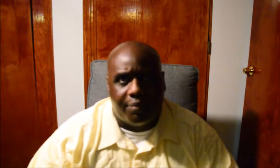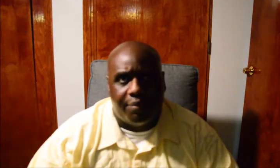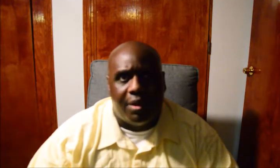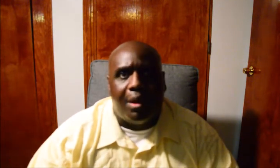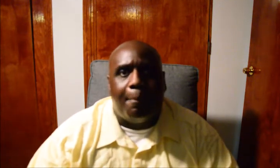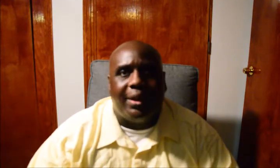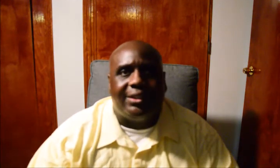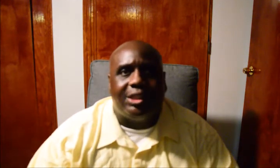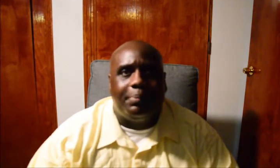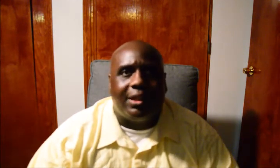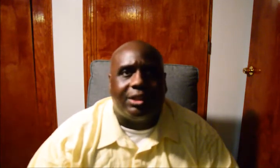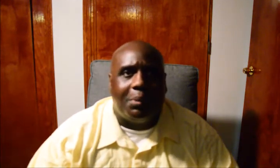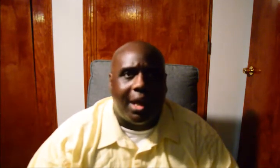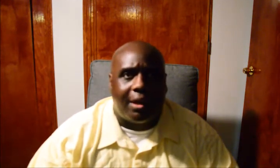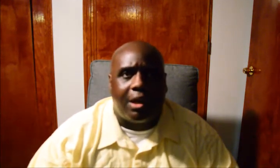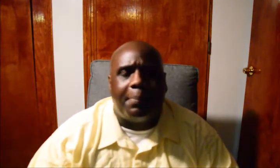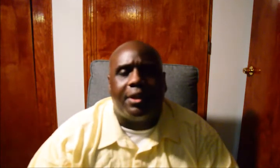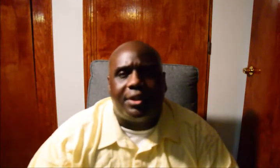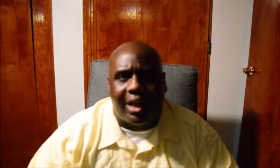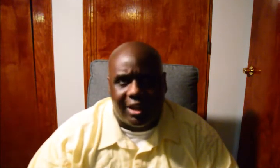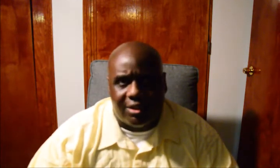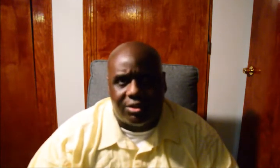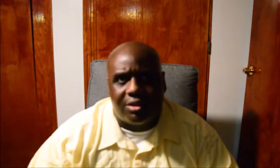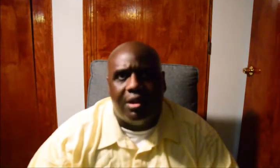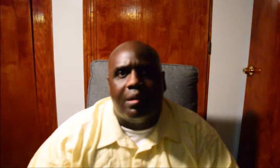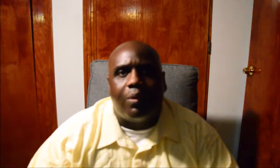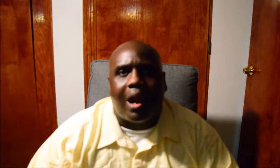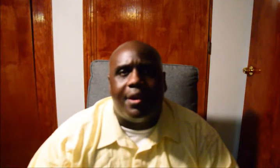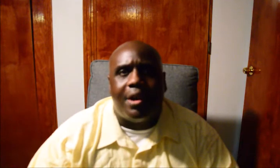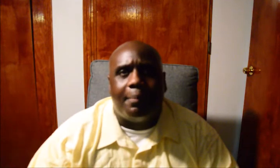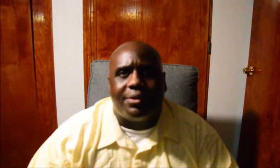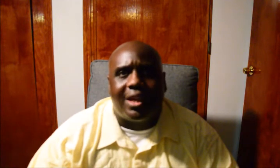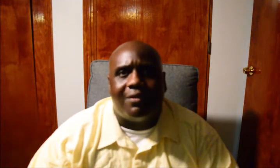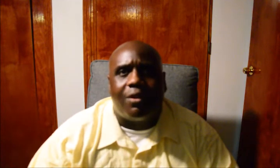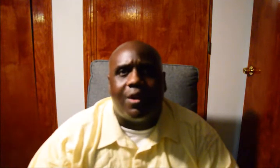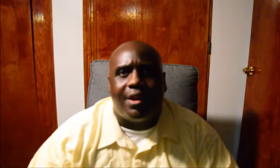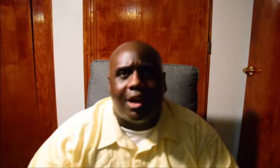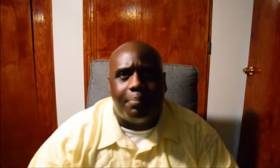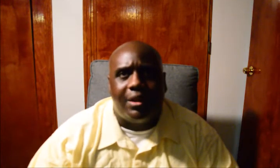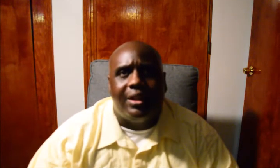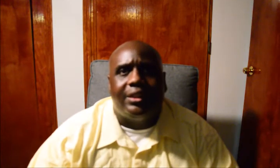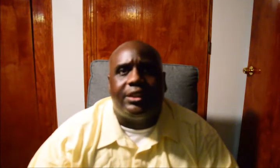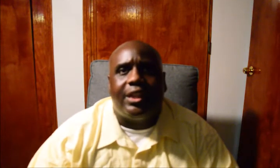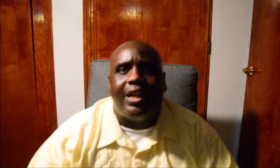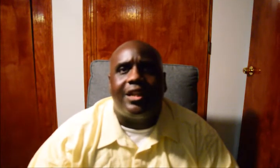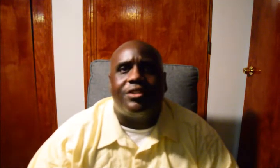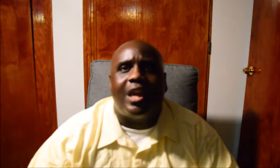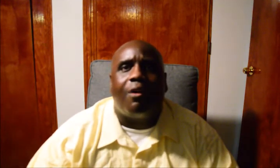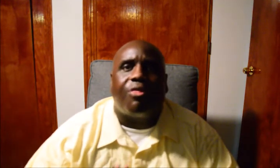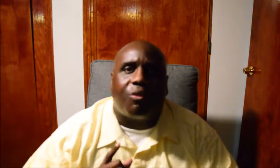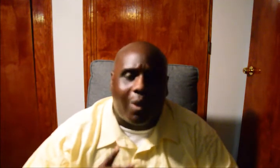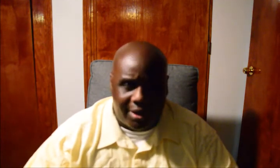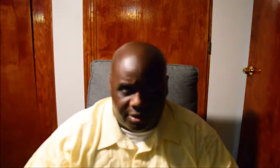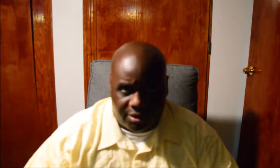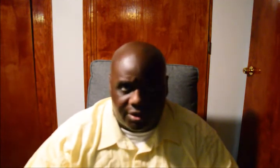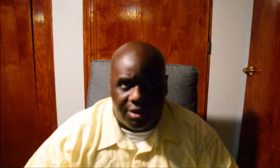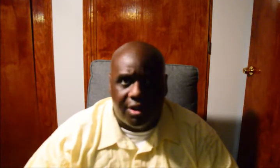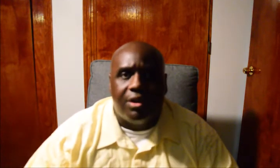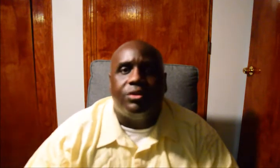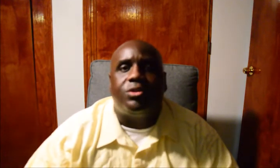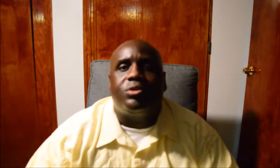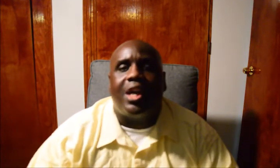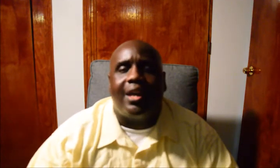But just because we had a couple of days where our numbers have gone up, she has now threatened